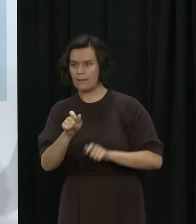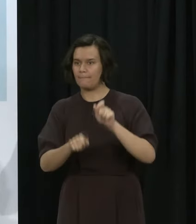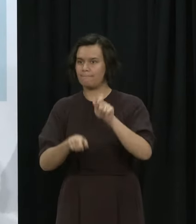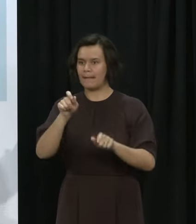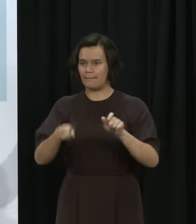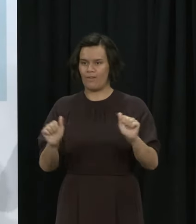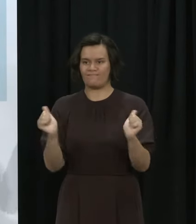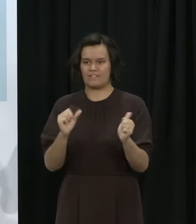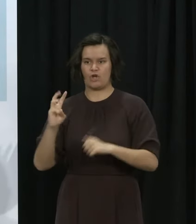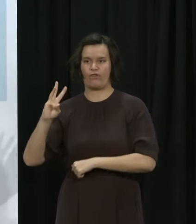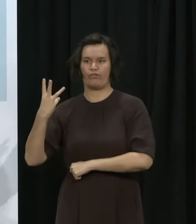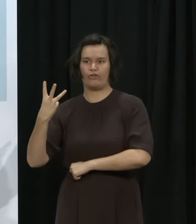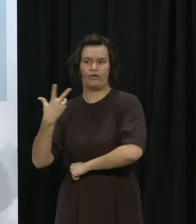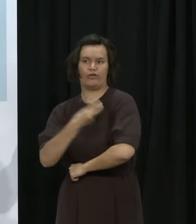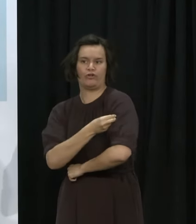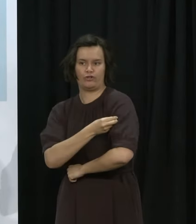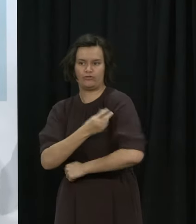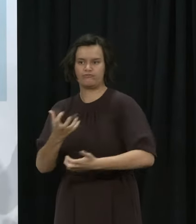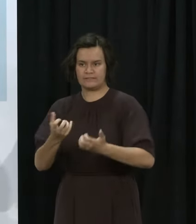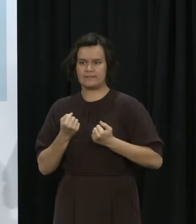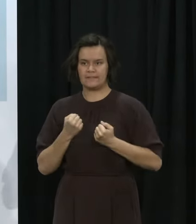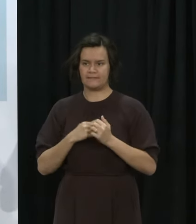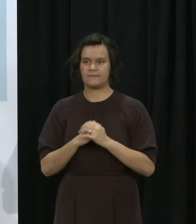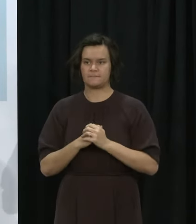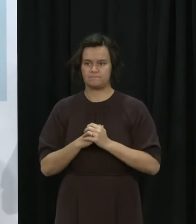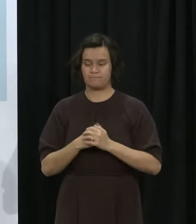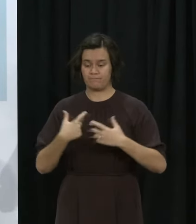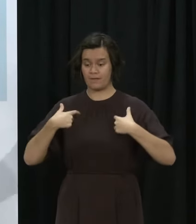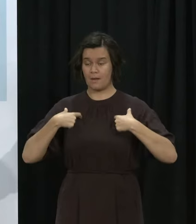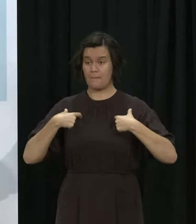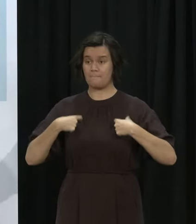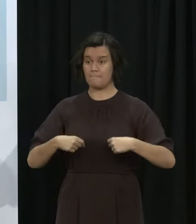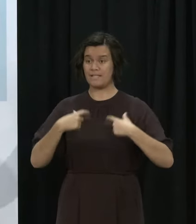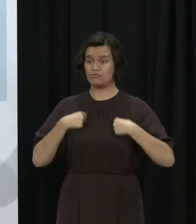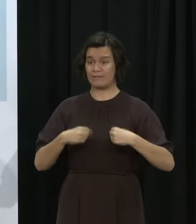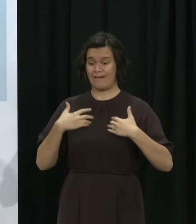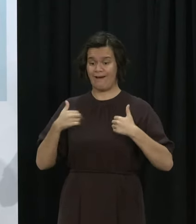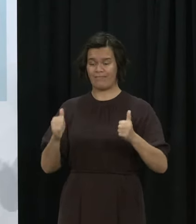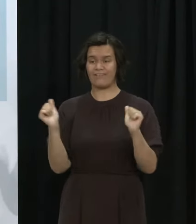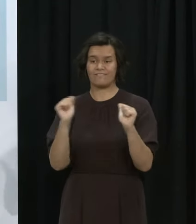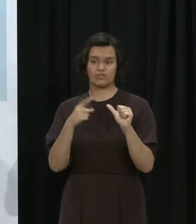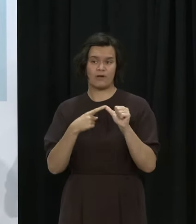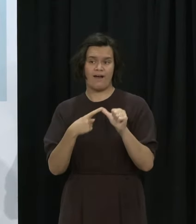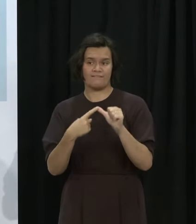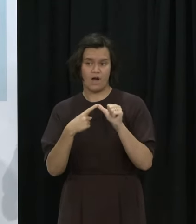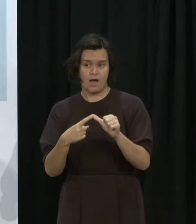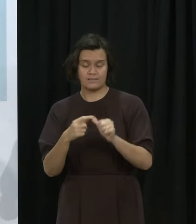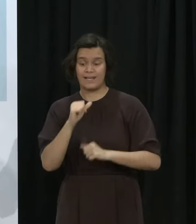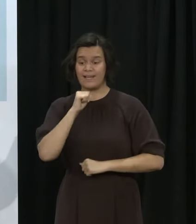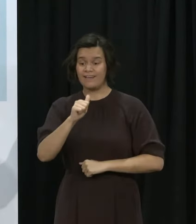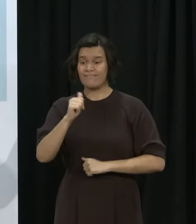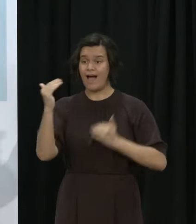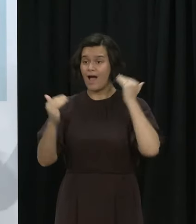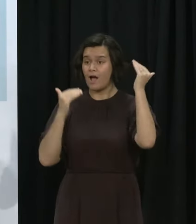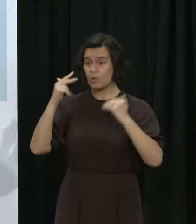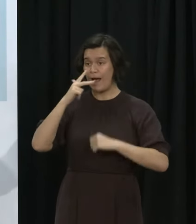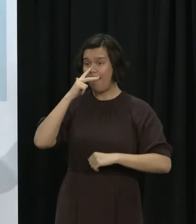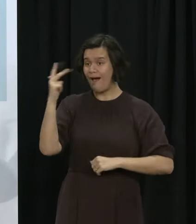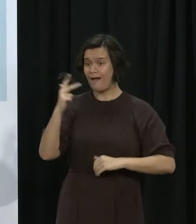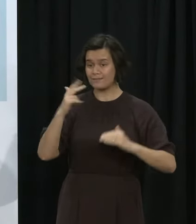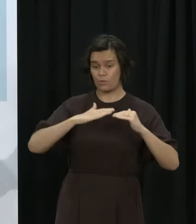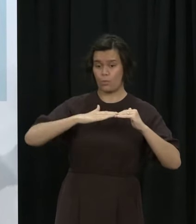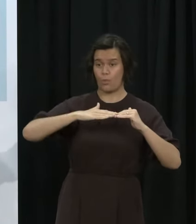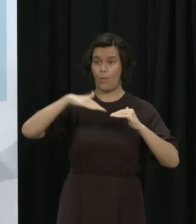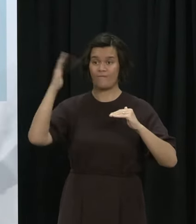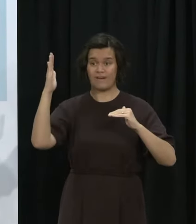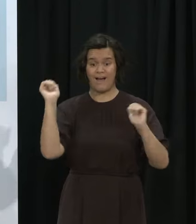of those who are currently eligible. The Ministry has advised that boosters for people aged 18 years and over who have